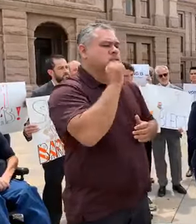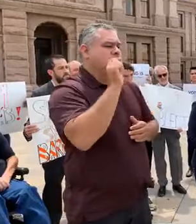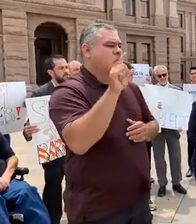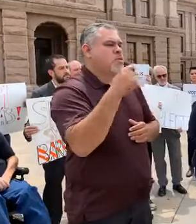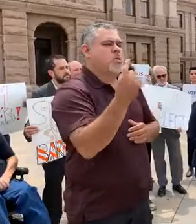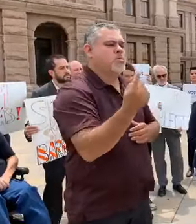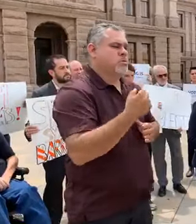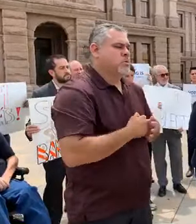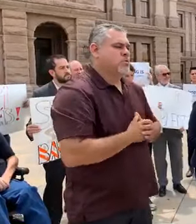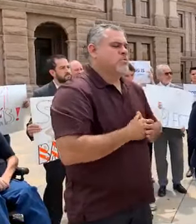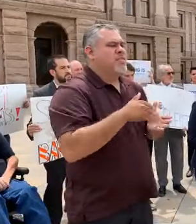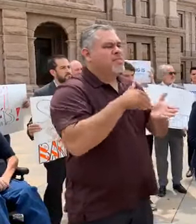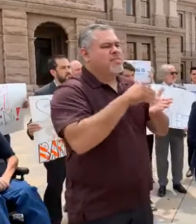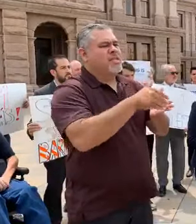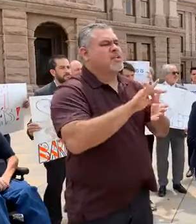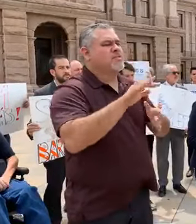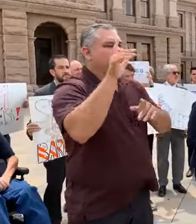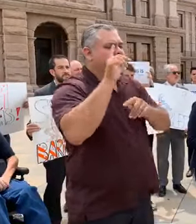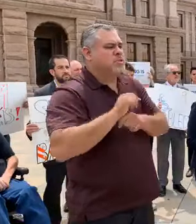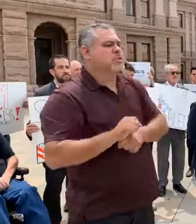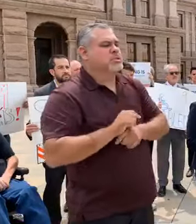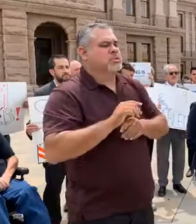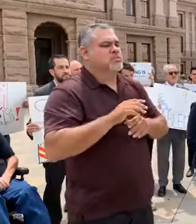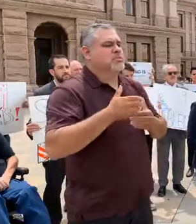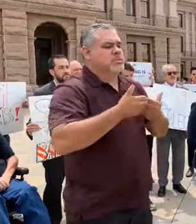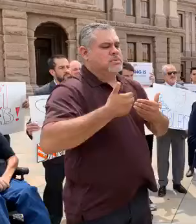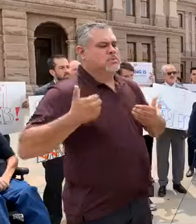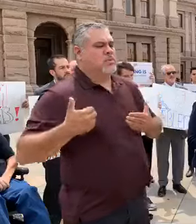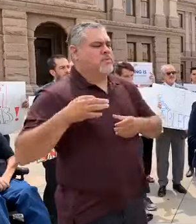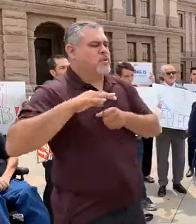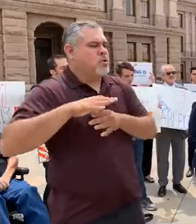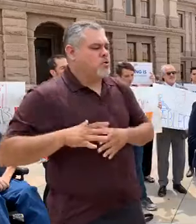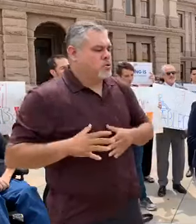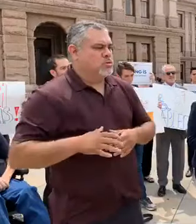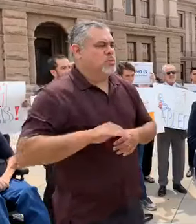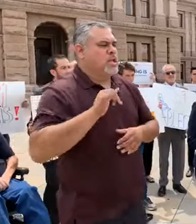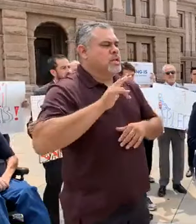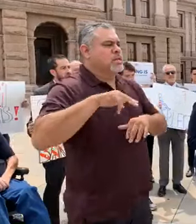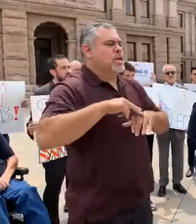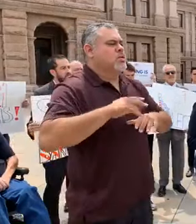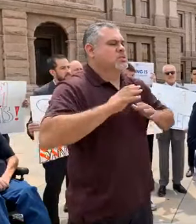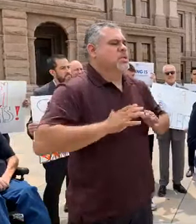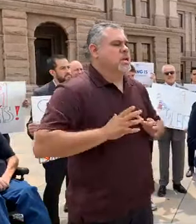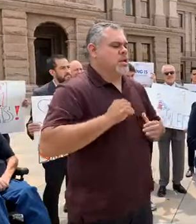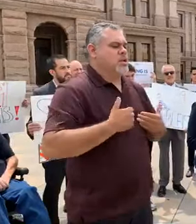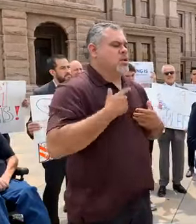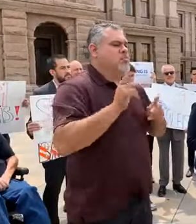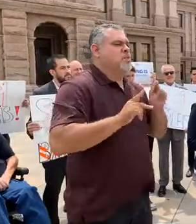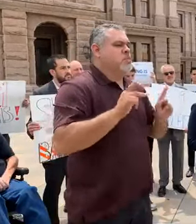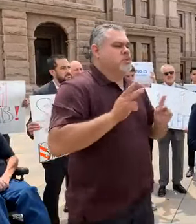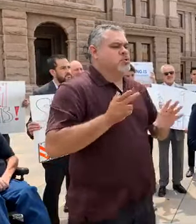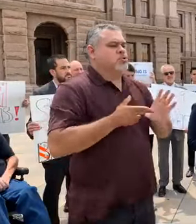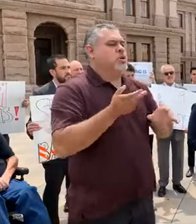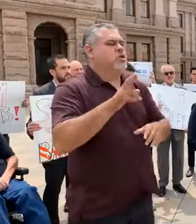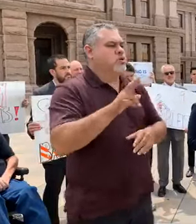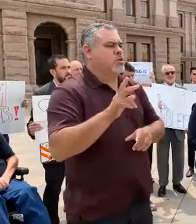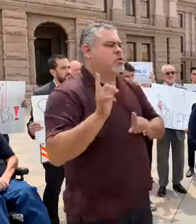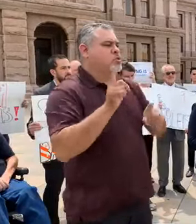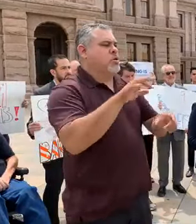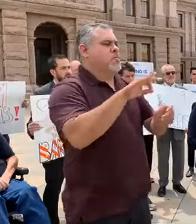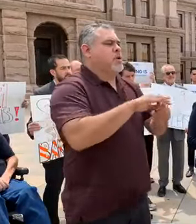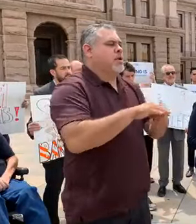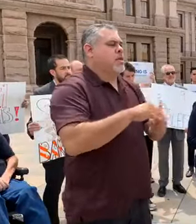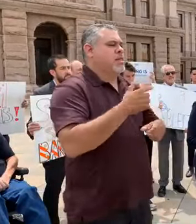alone. Thousands of traditionally disenfranchised voters, such as naturalized citizens and young people joined her in passing a ballot